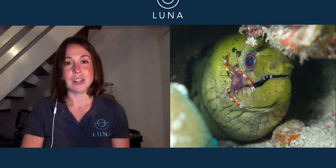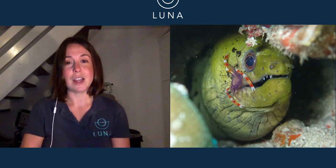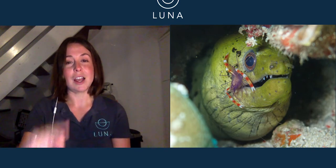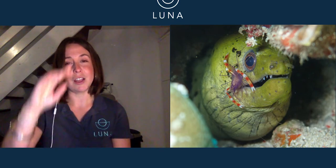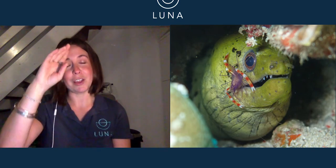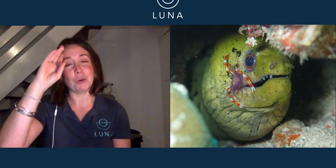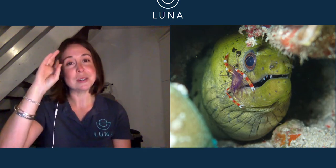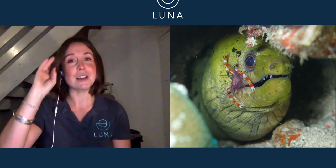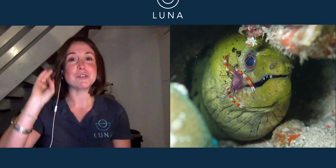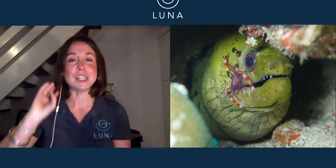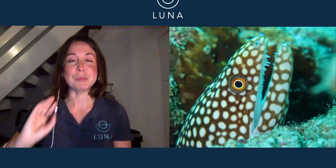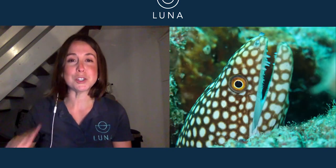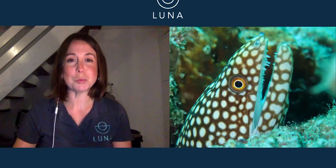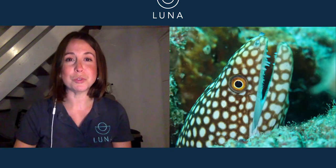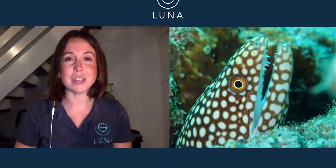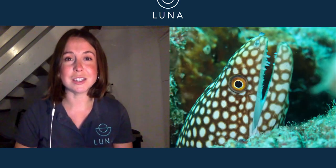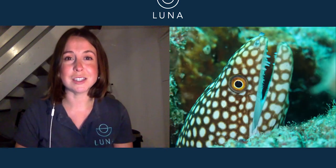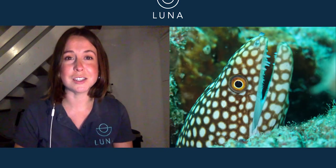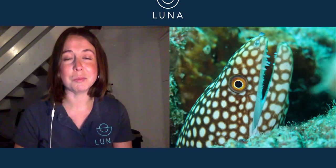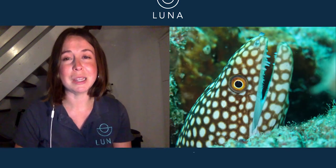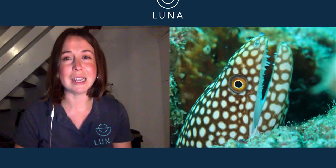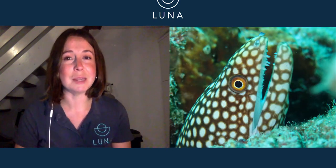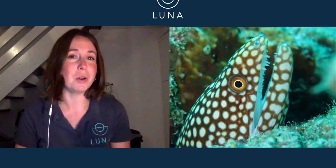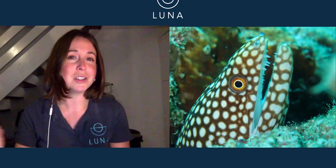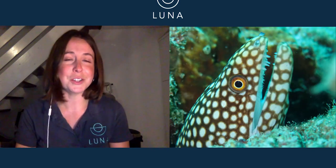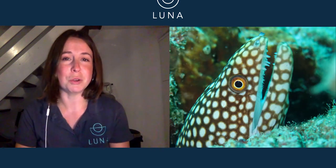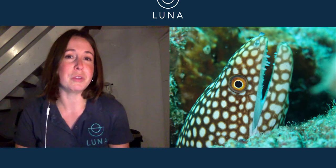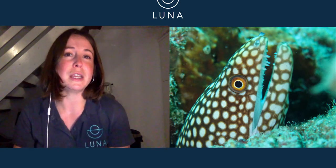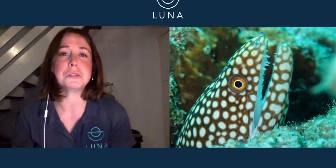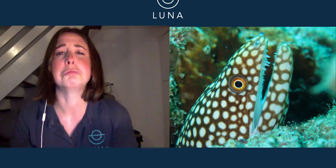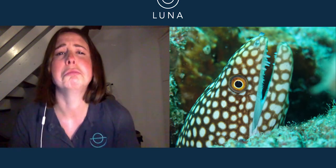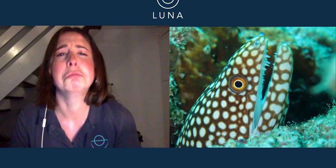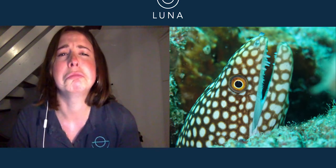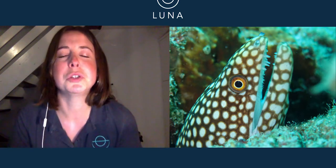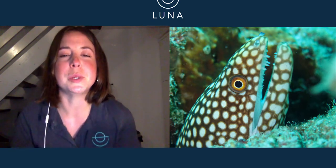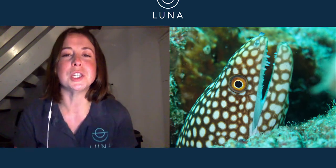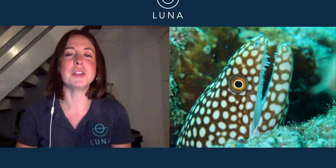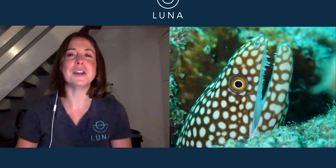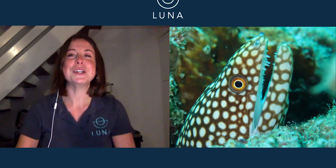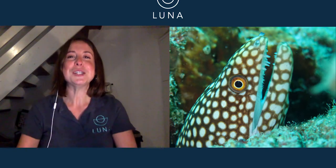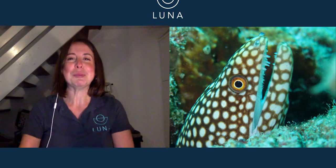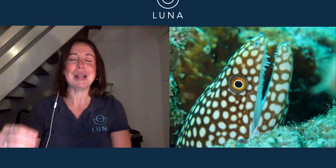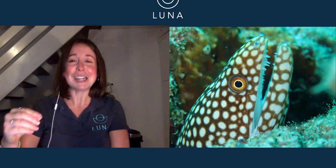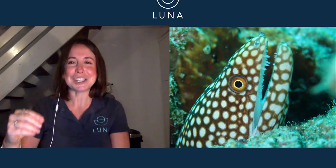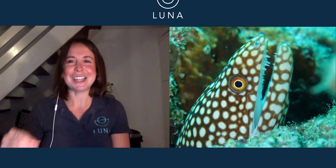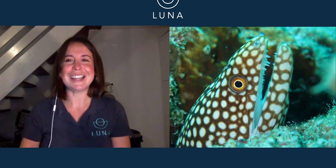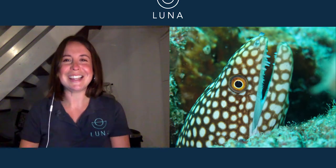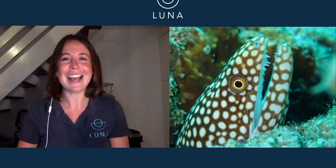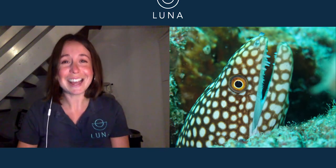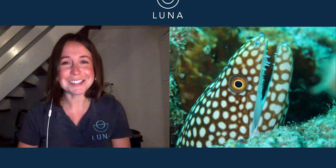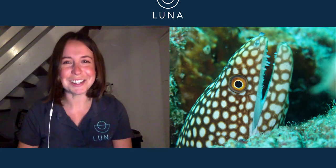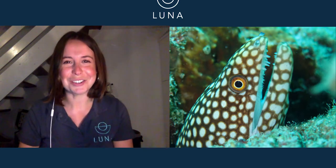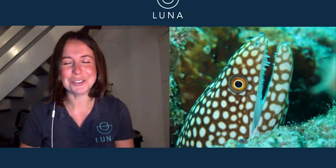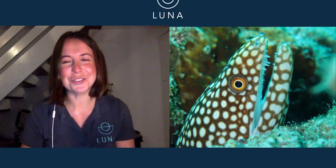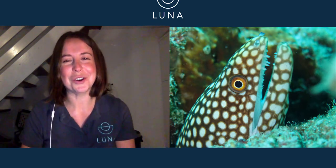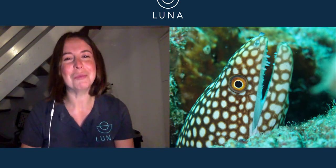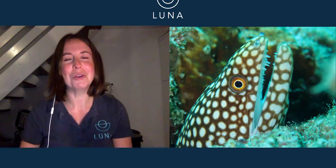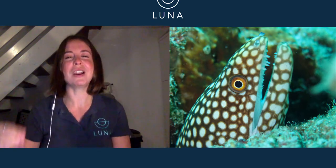They always have really miserable faces. So me and Ellie might do this to each other. But actually, the hand signal for a moray